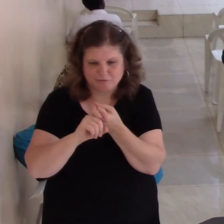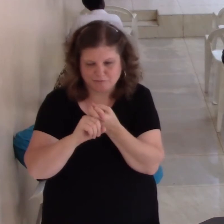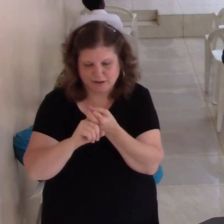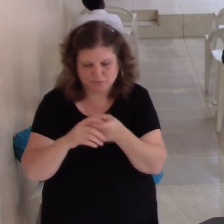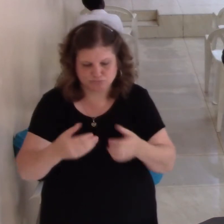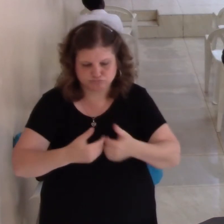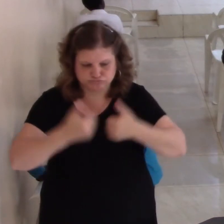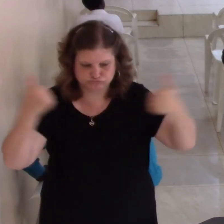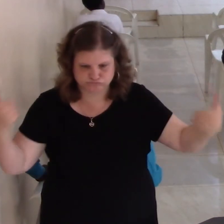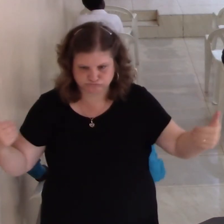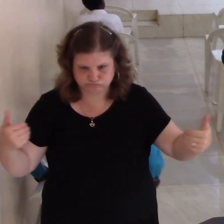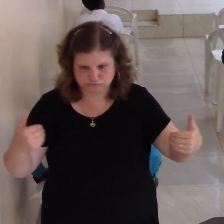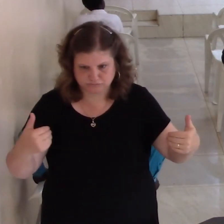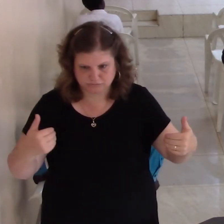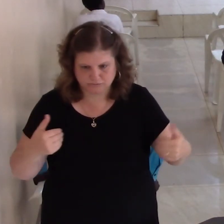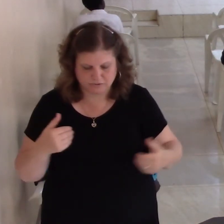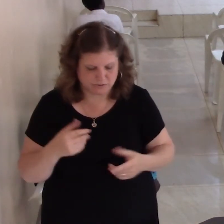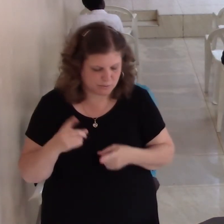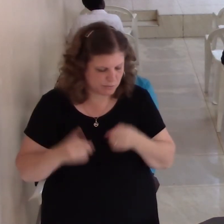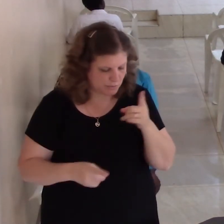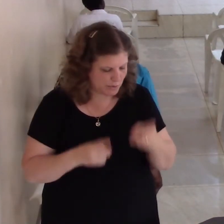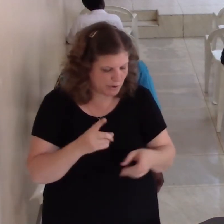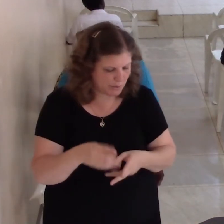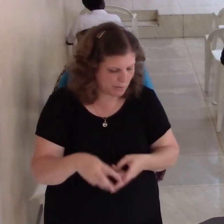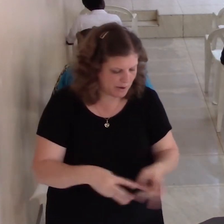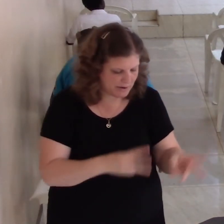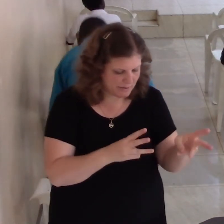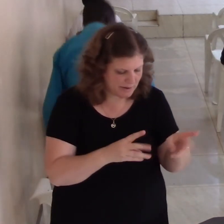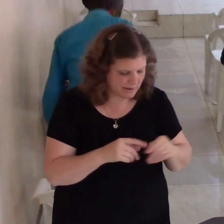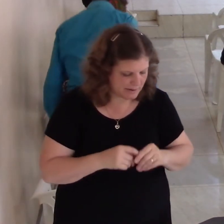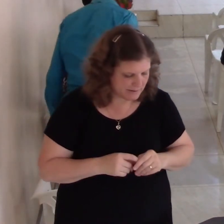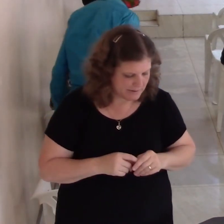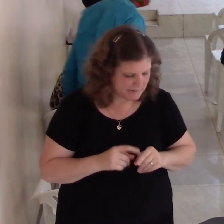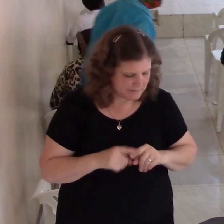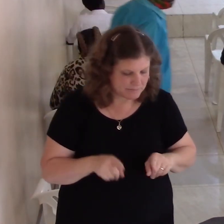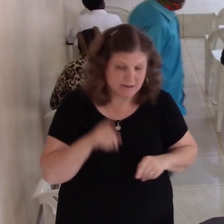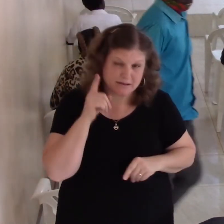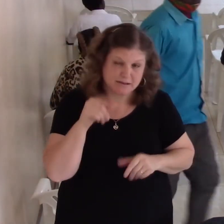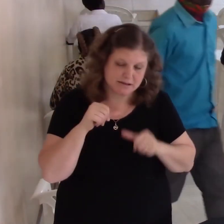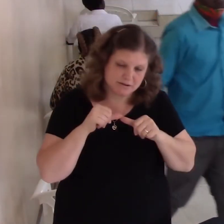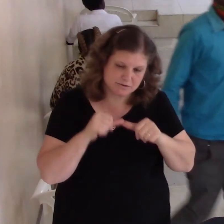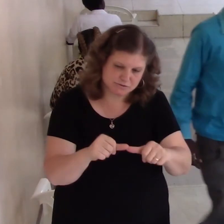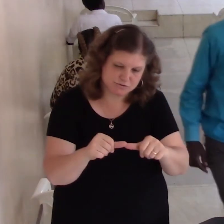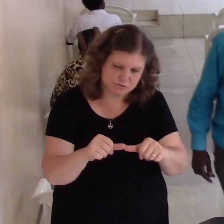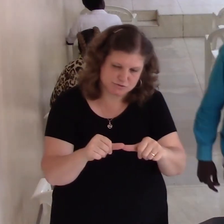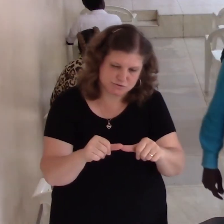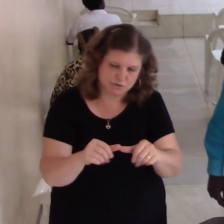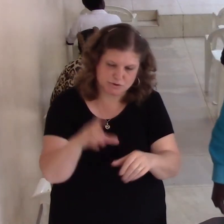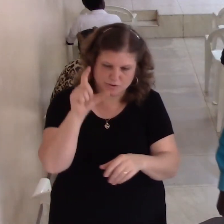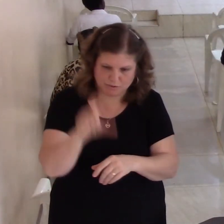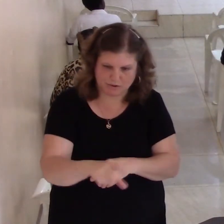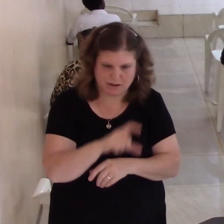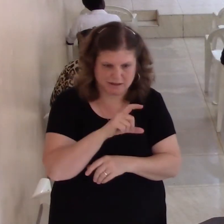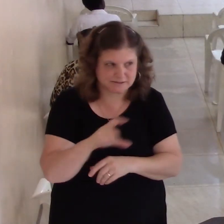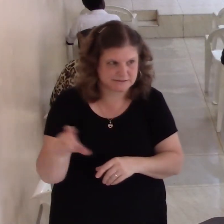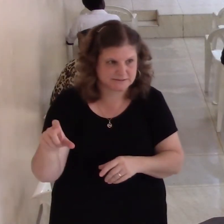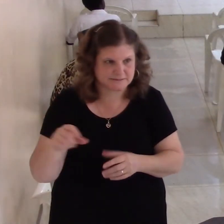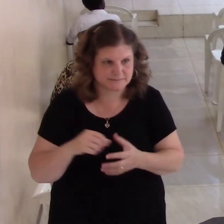and yet for the joy that was set before him and endured the cross respites and the shame. Huh? He still did